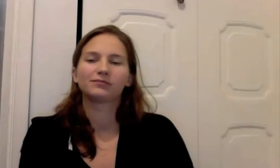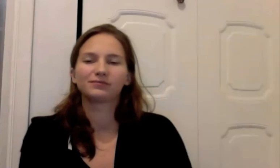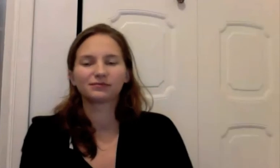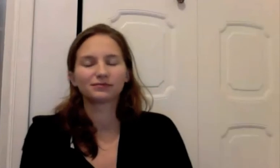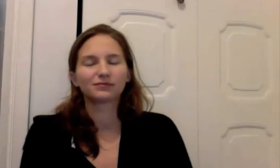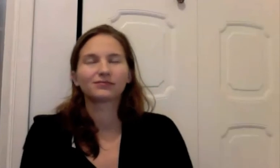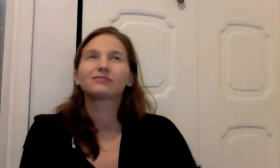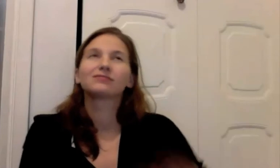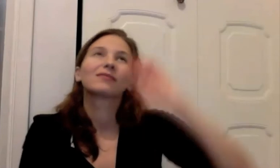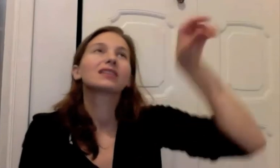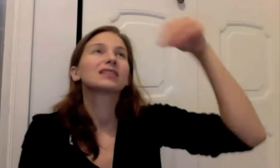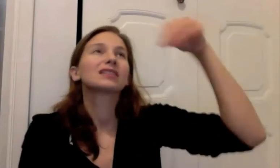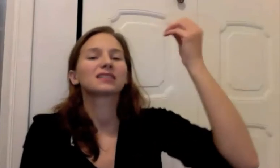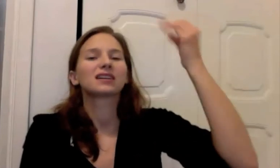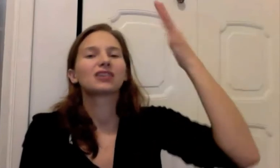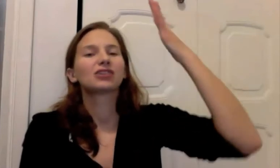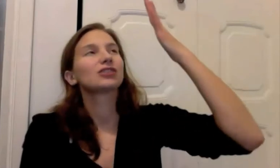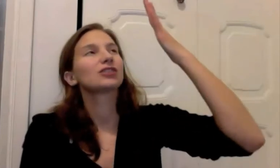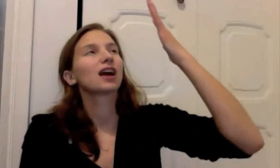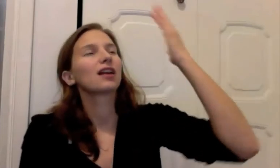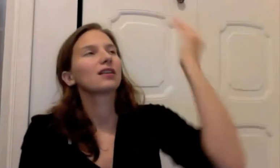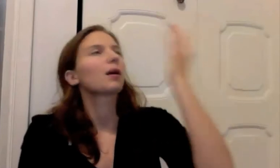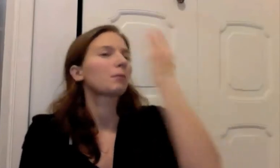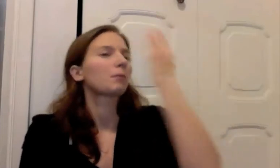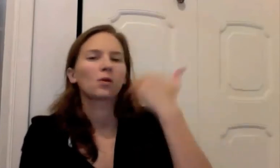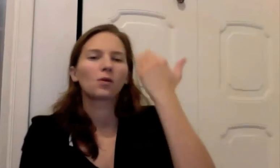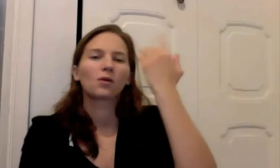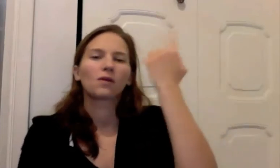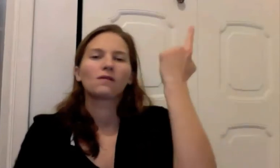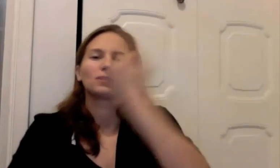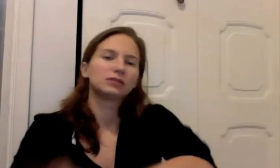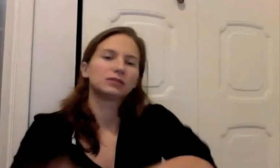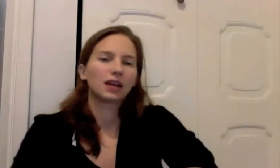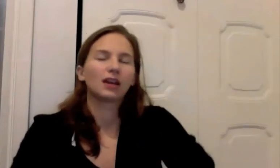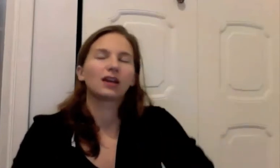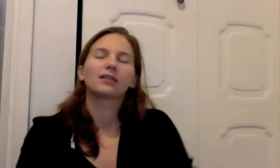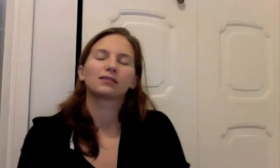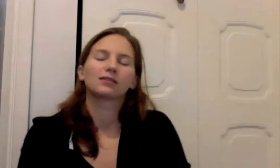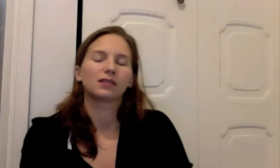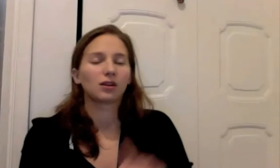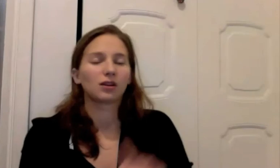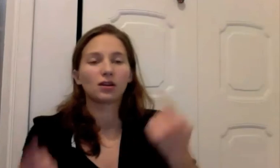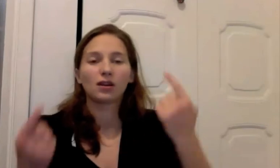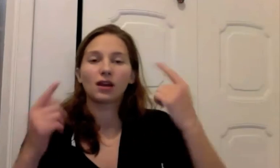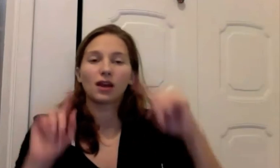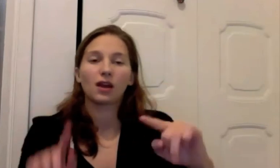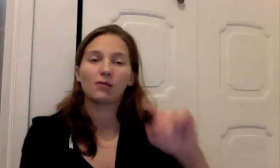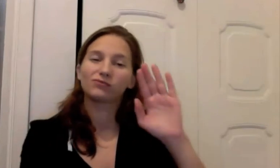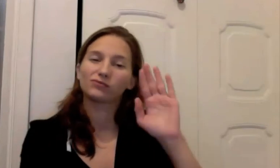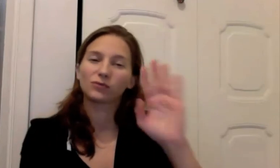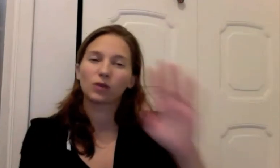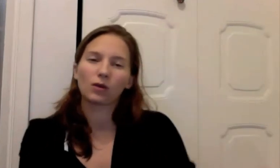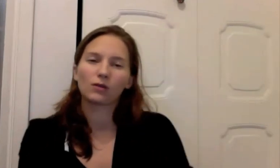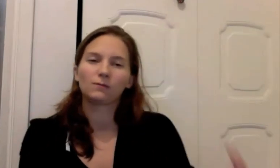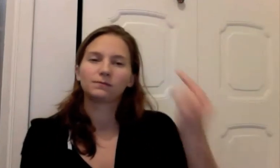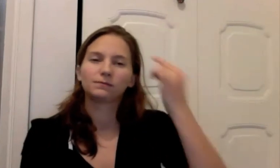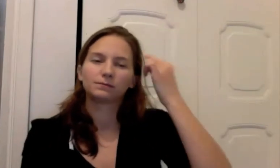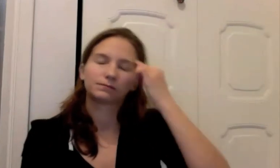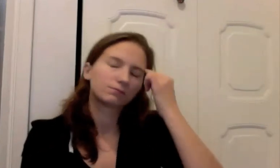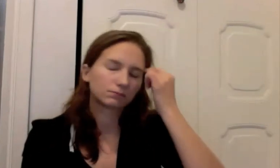And I hope the sun shines And it's a beautiful day And something reminds you You